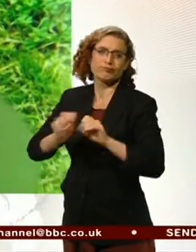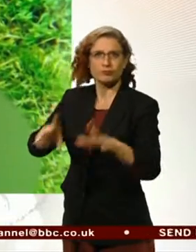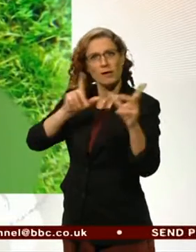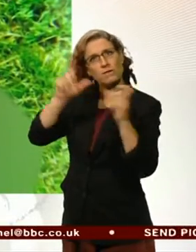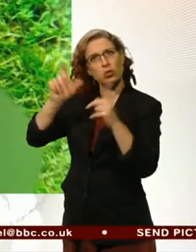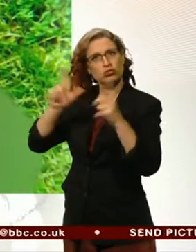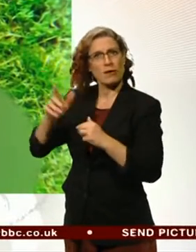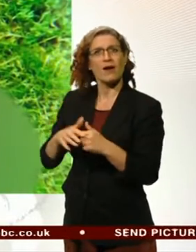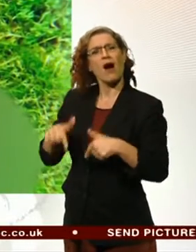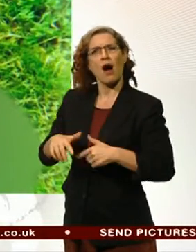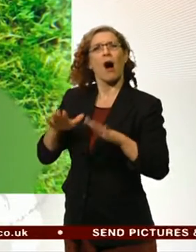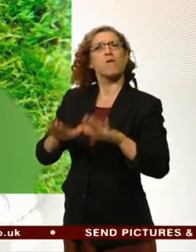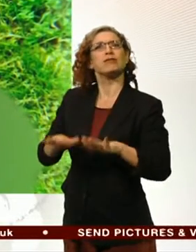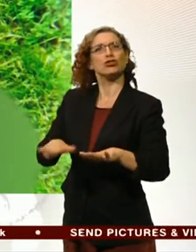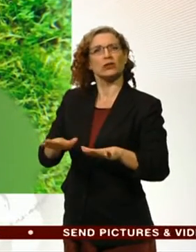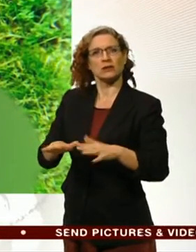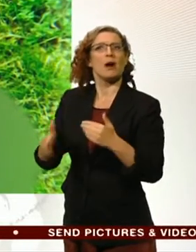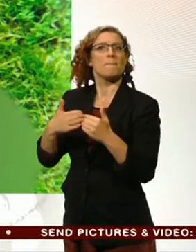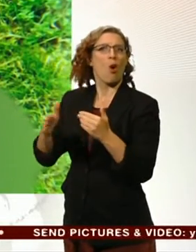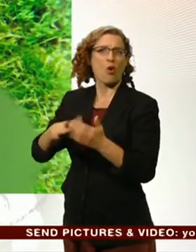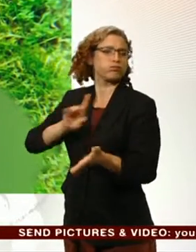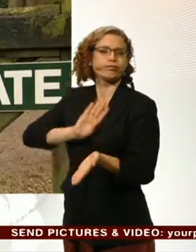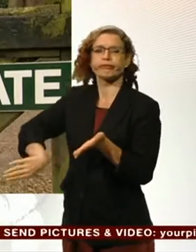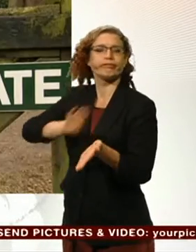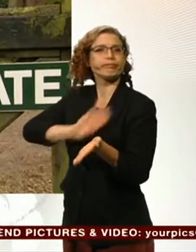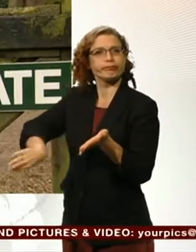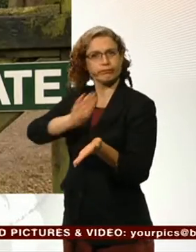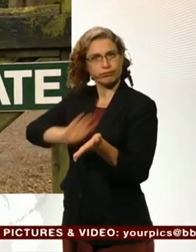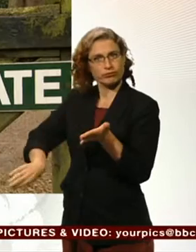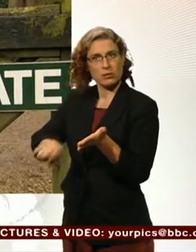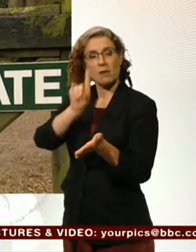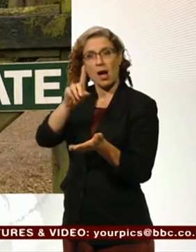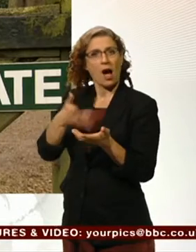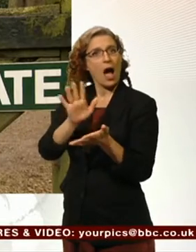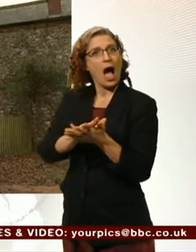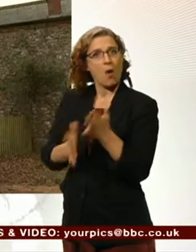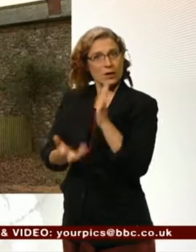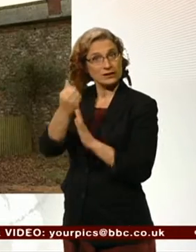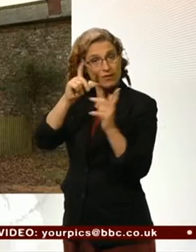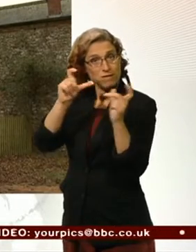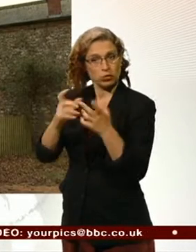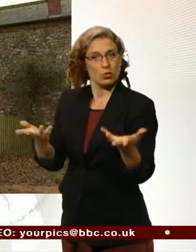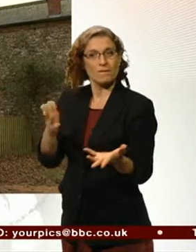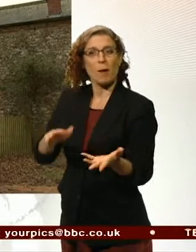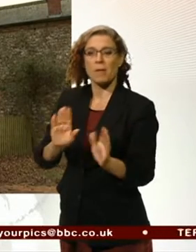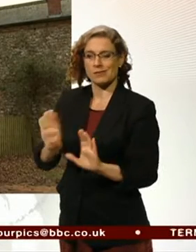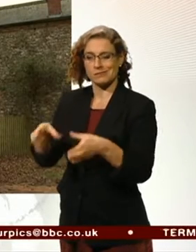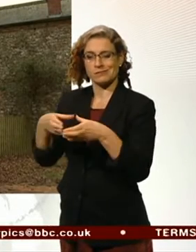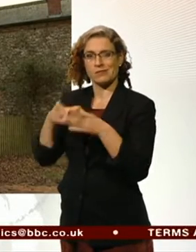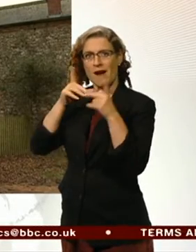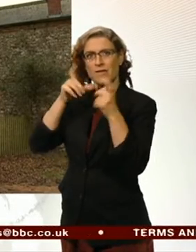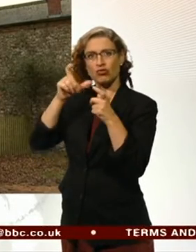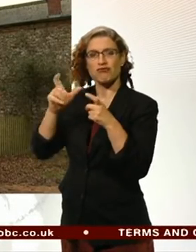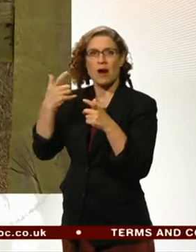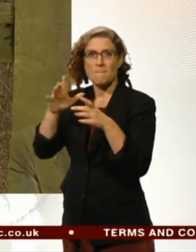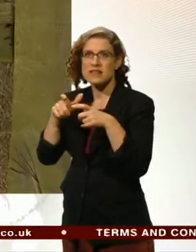the British media has consistently rejected them. To obtain these photographs, a small group of photographers have been staking out the